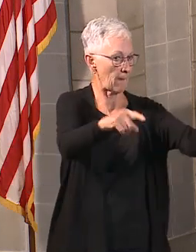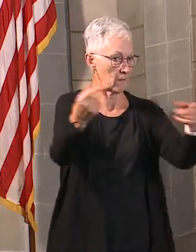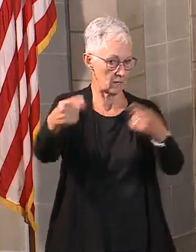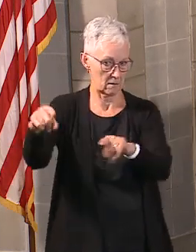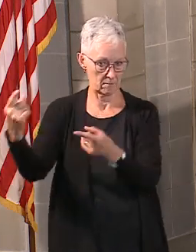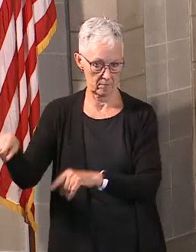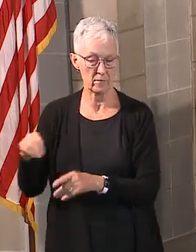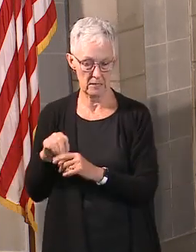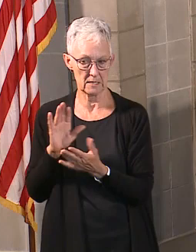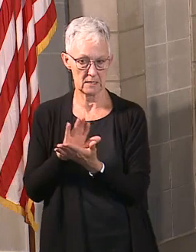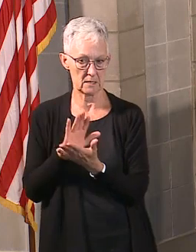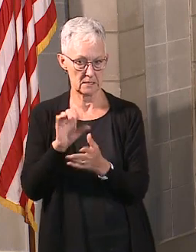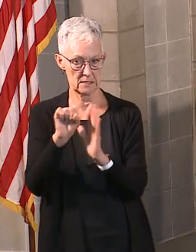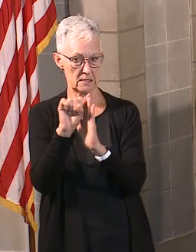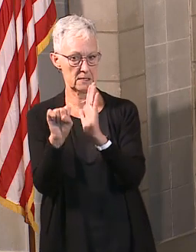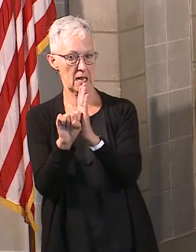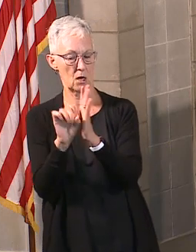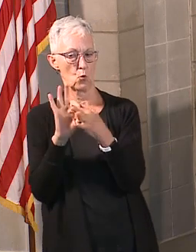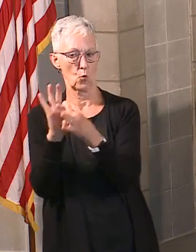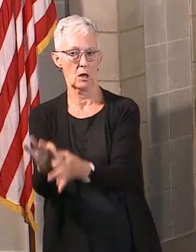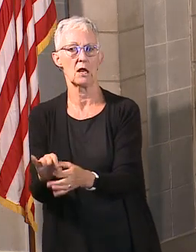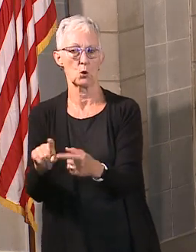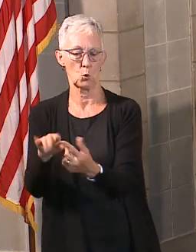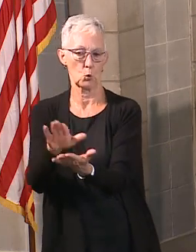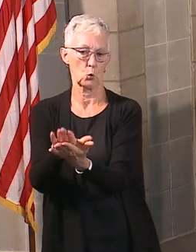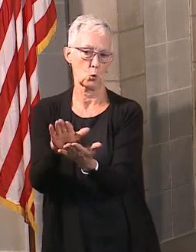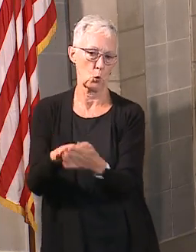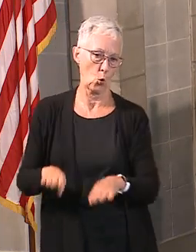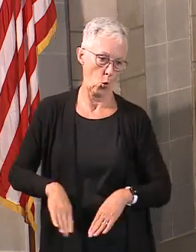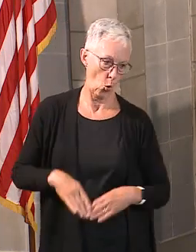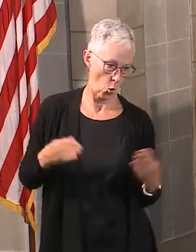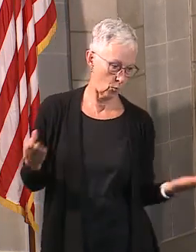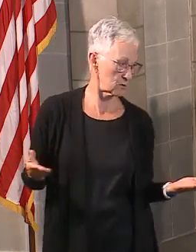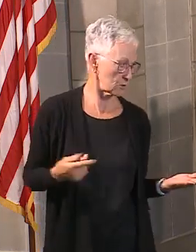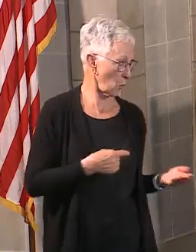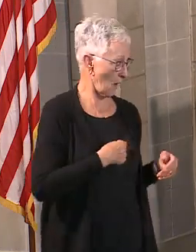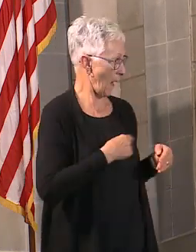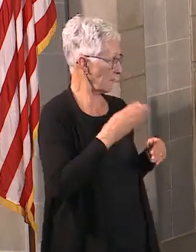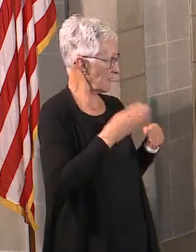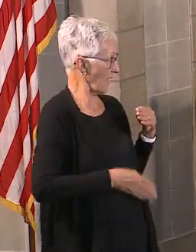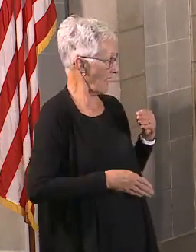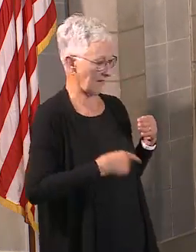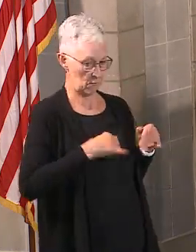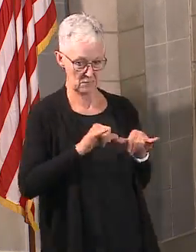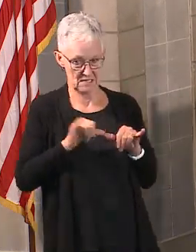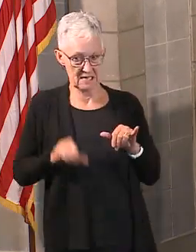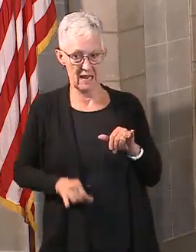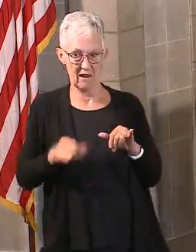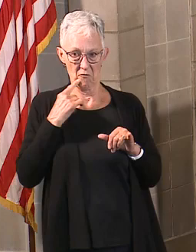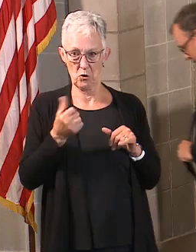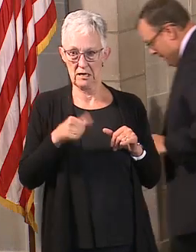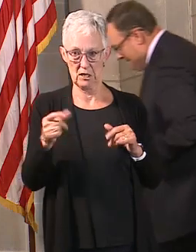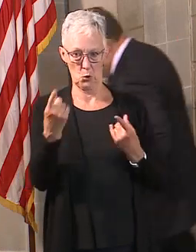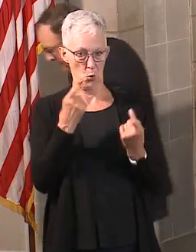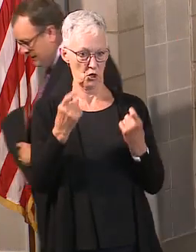to share more of that as we continue. So with that, I'll end and stick around for questions later. Thank you.